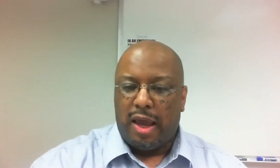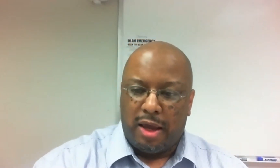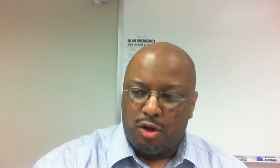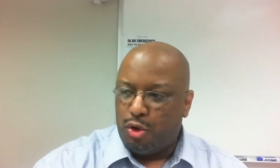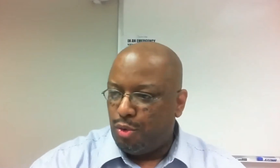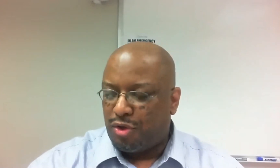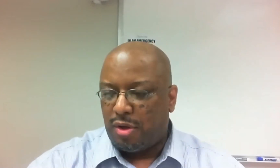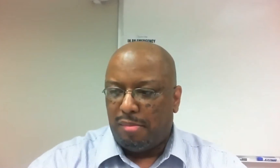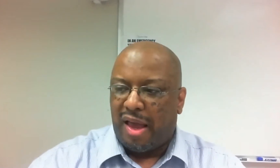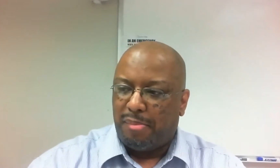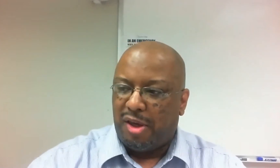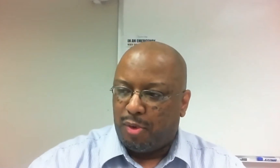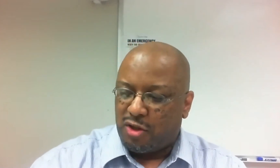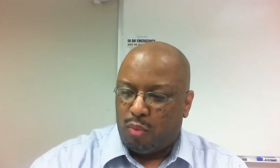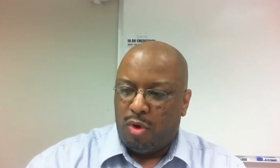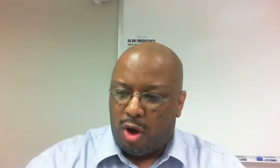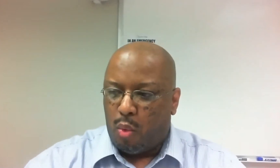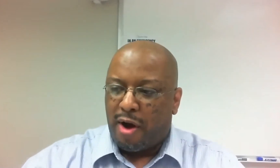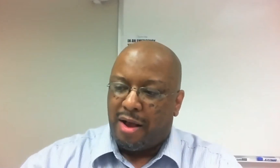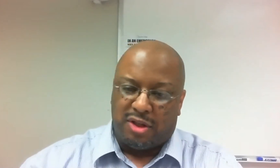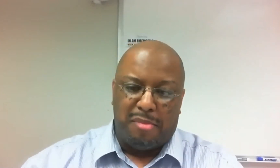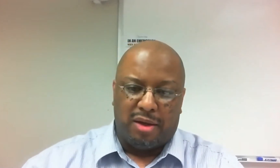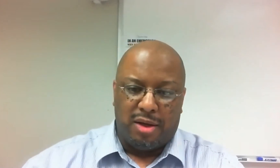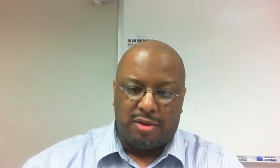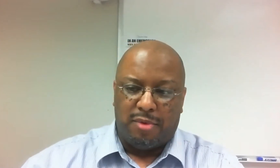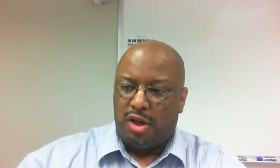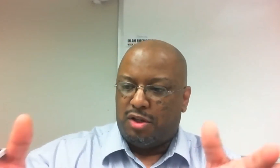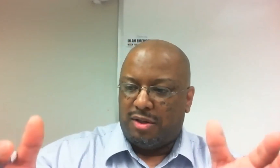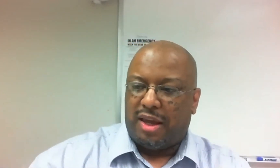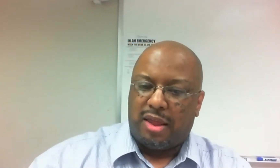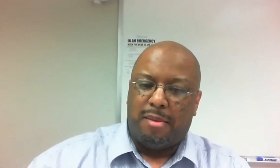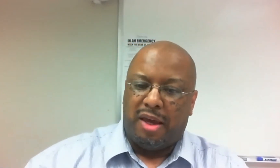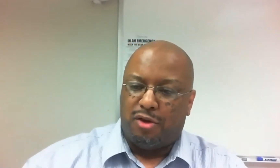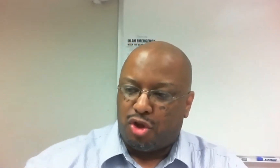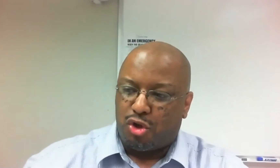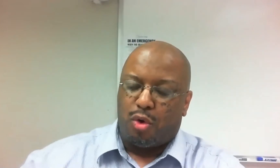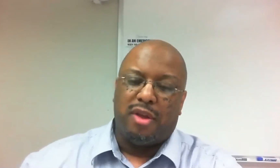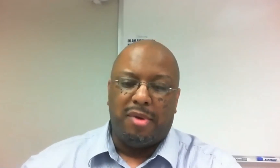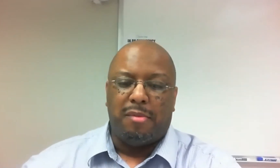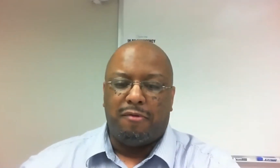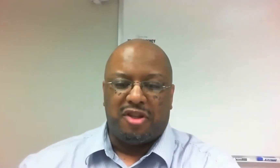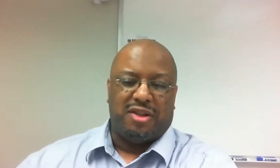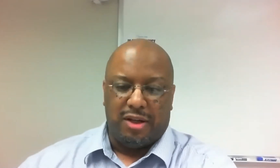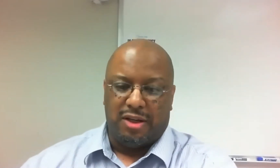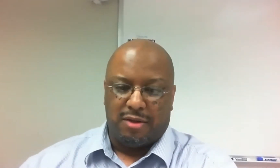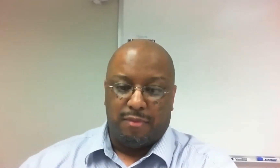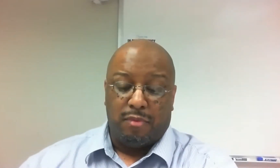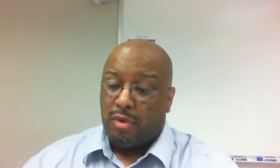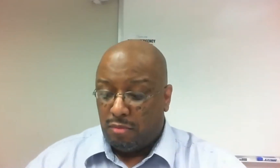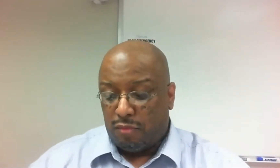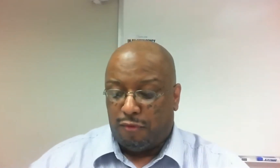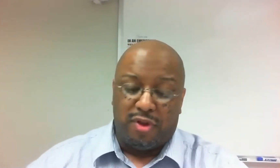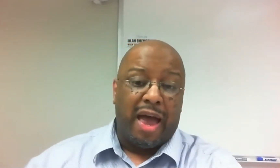and use black people as a warehousing mechanism to take them and to store them in facilities